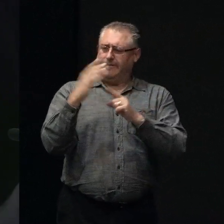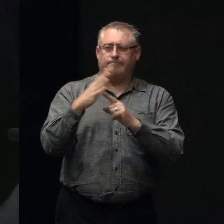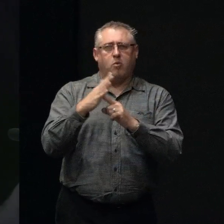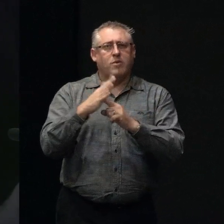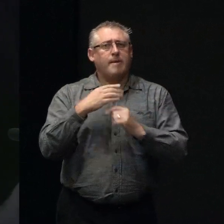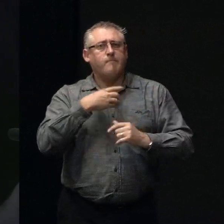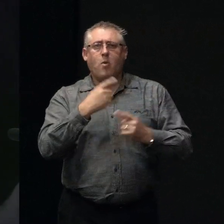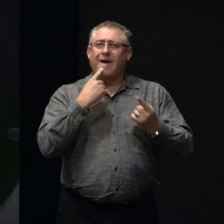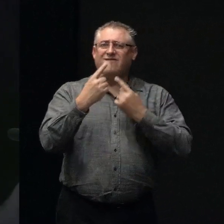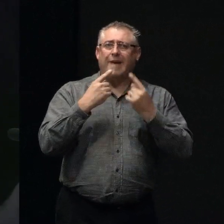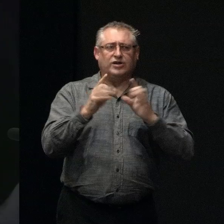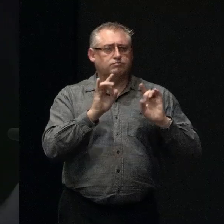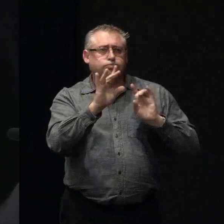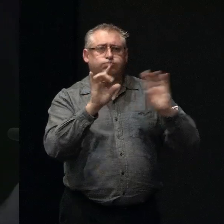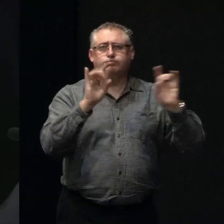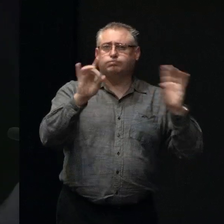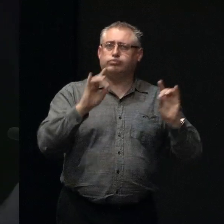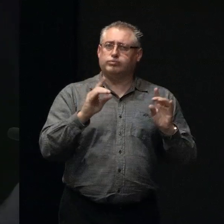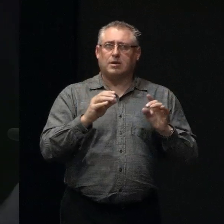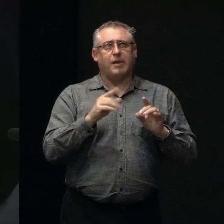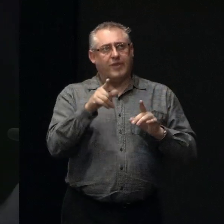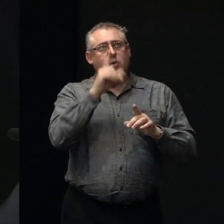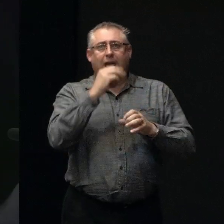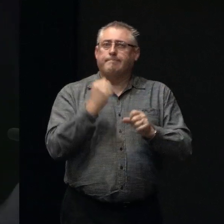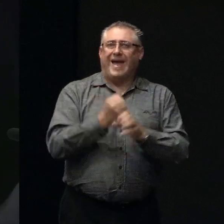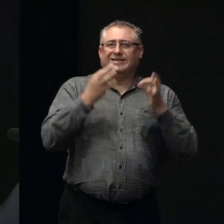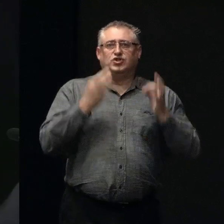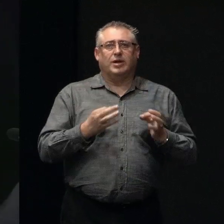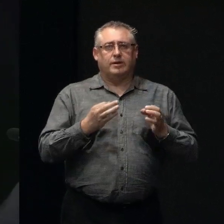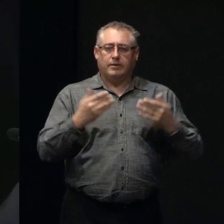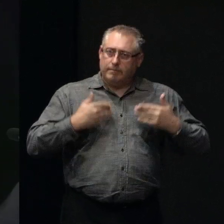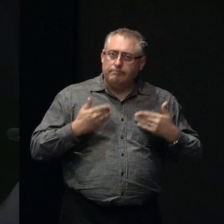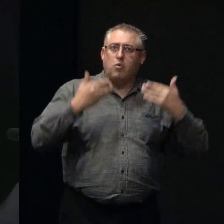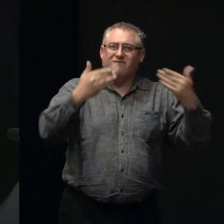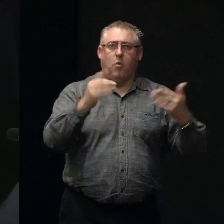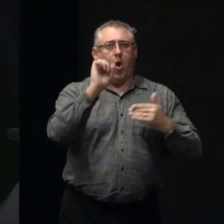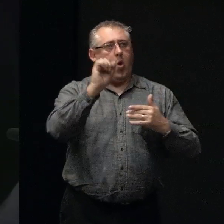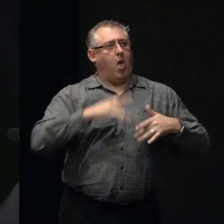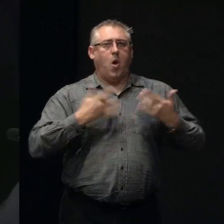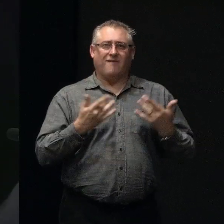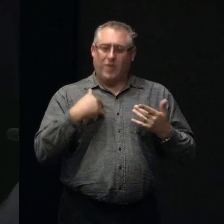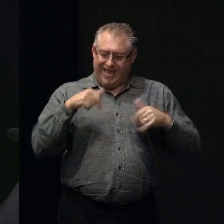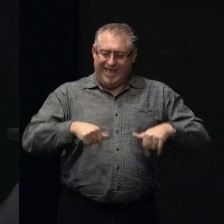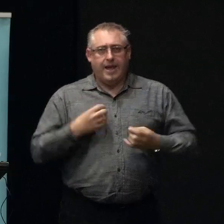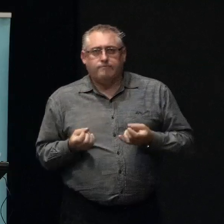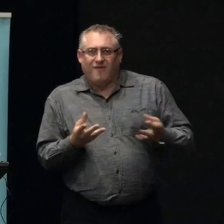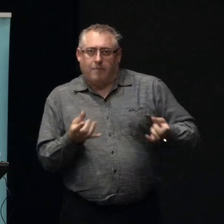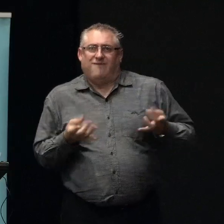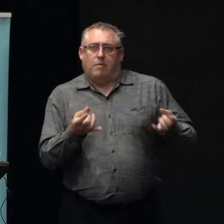information you guys have, the better equipped you are to make decisions and move forward in your own lives, and we're here to provide all that information for you.